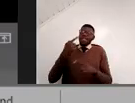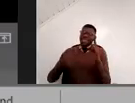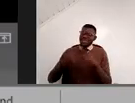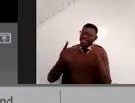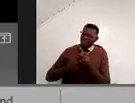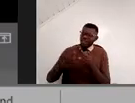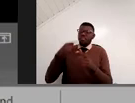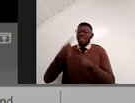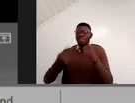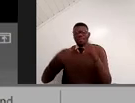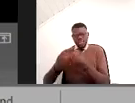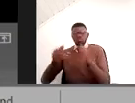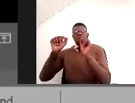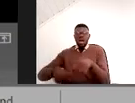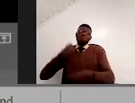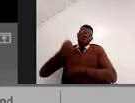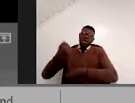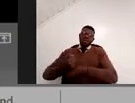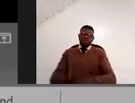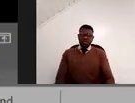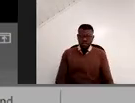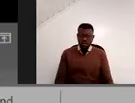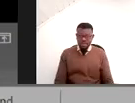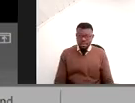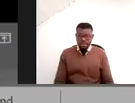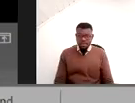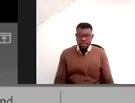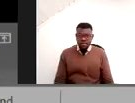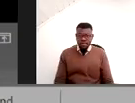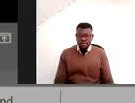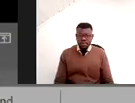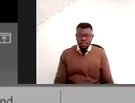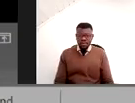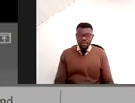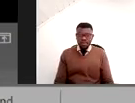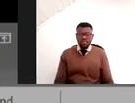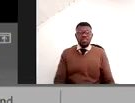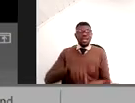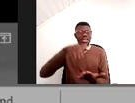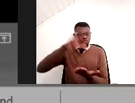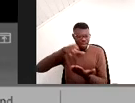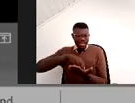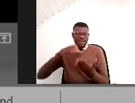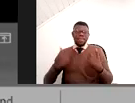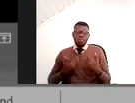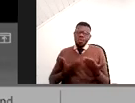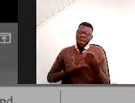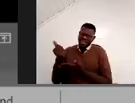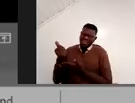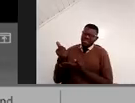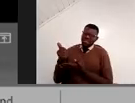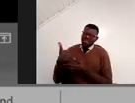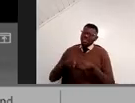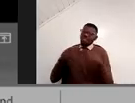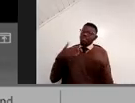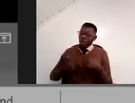it's ruined, then your whole production is ruined. So mostly supermarket buyers and decision makers, if they are good